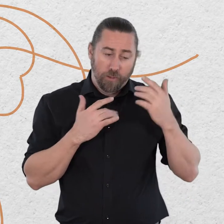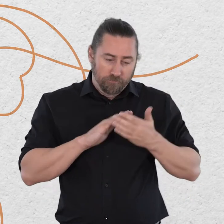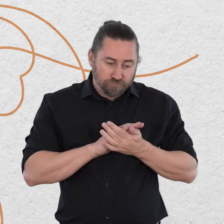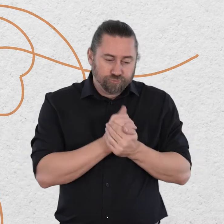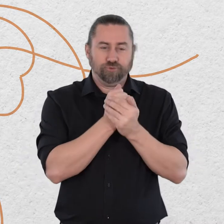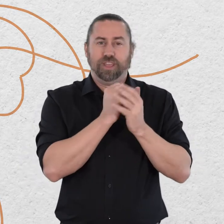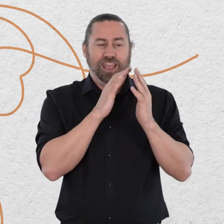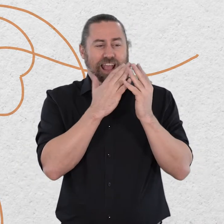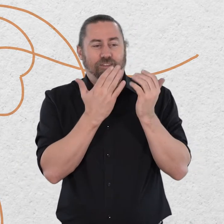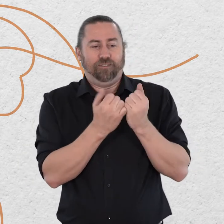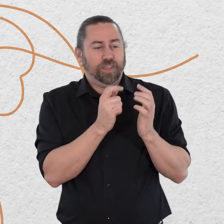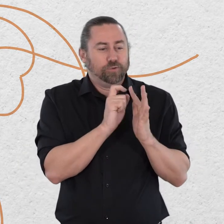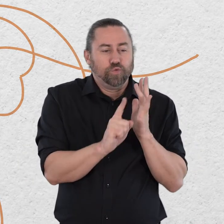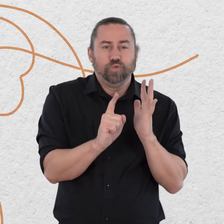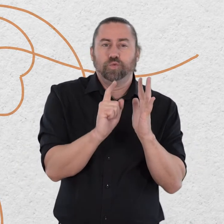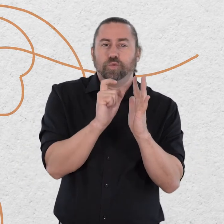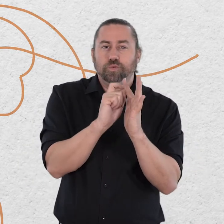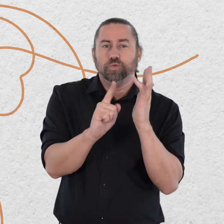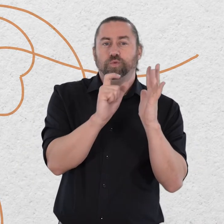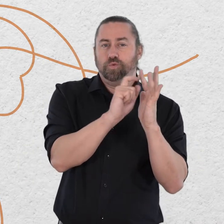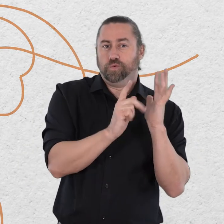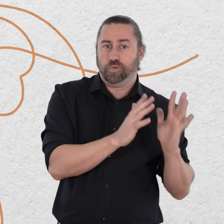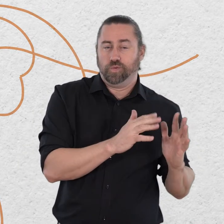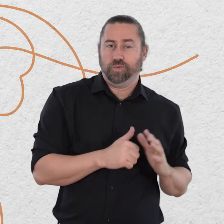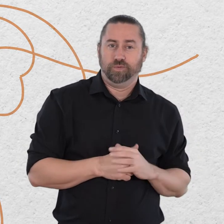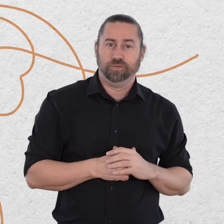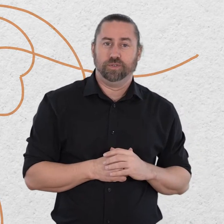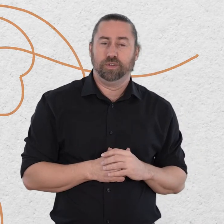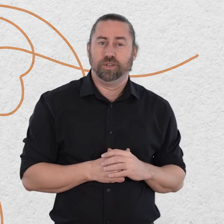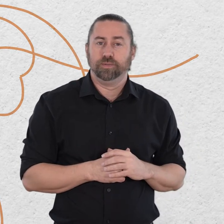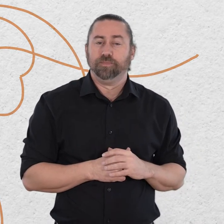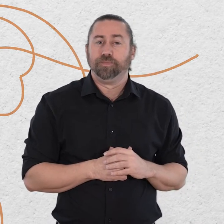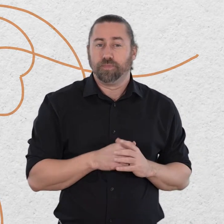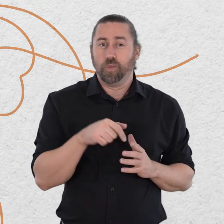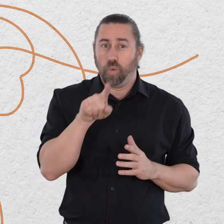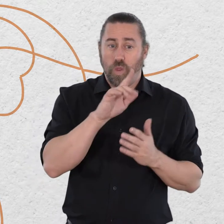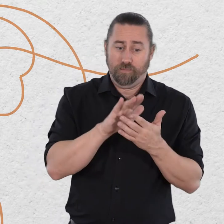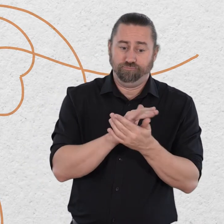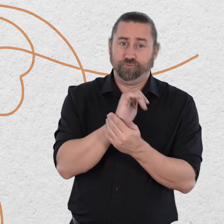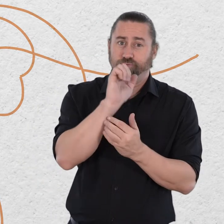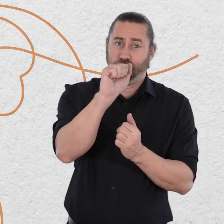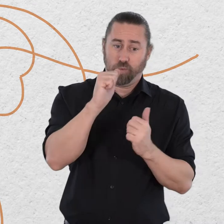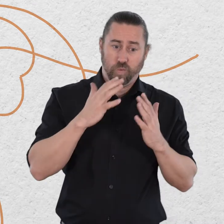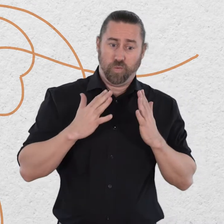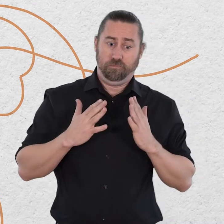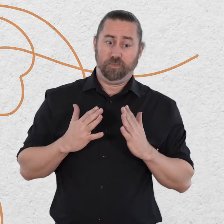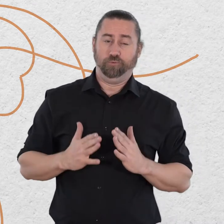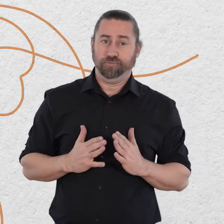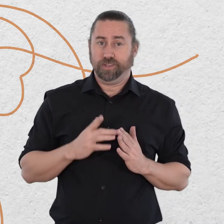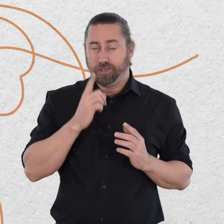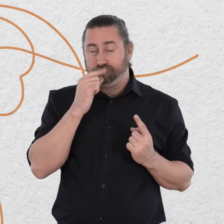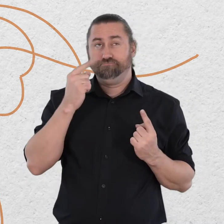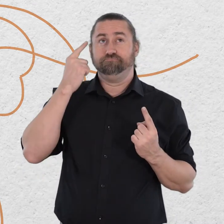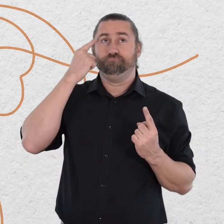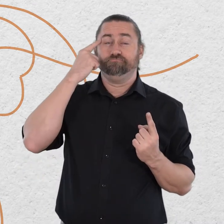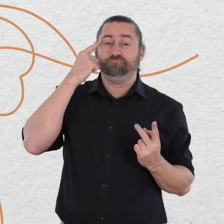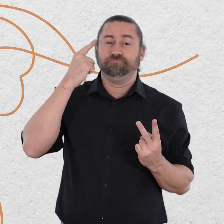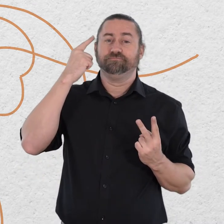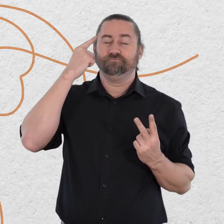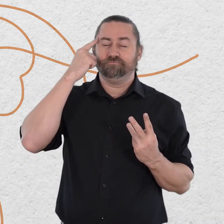may might like to bring other parts of the body that you appreciate to mind making these same kind